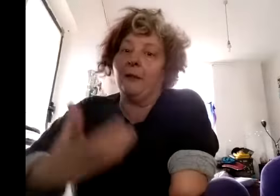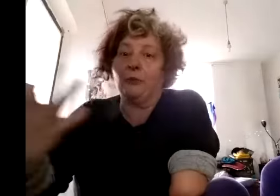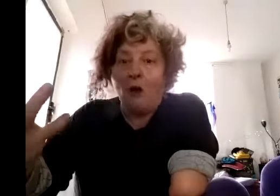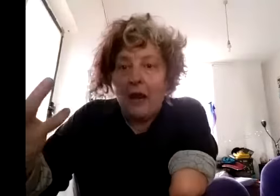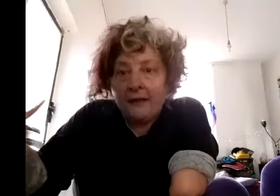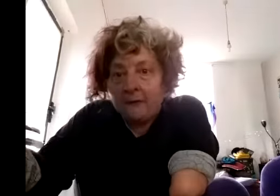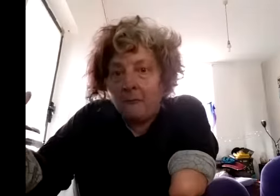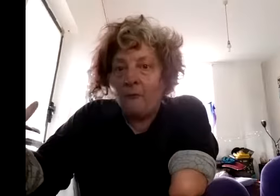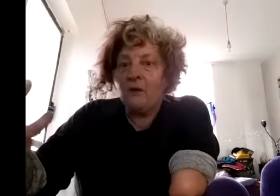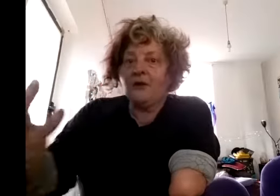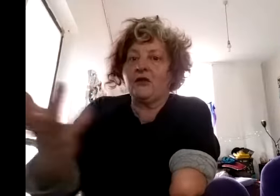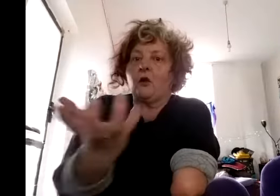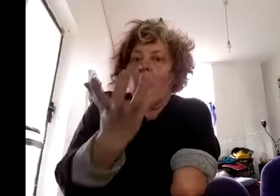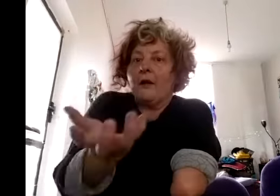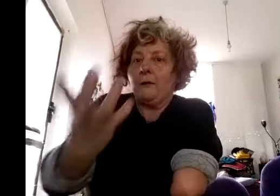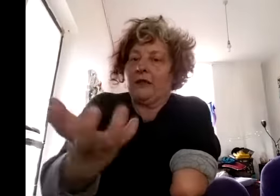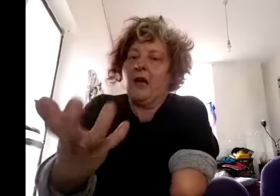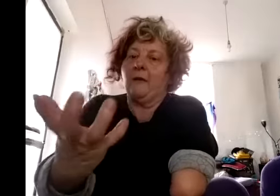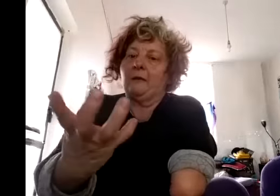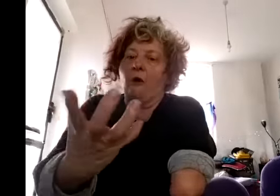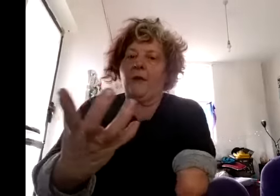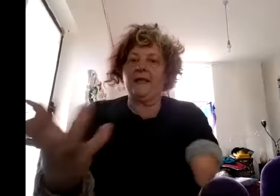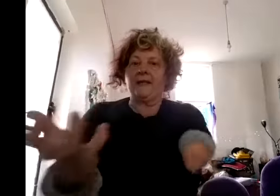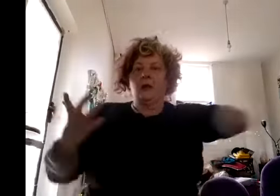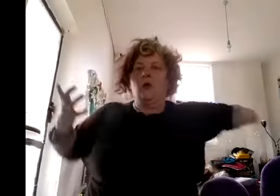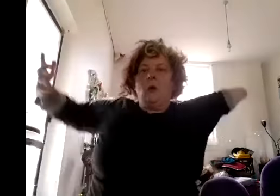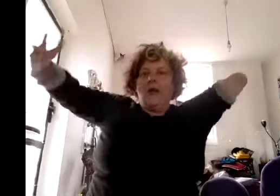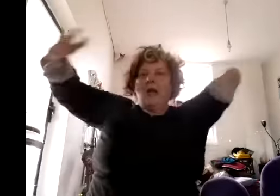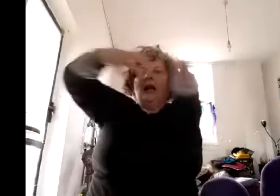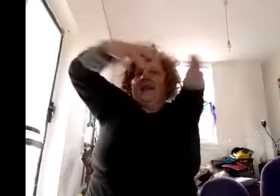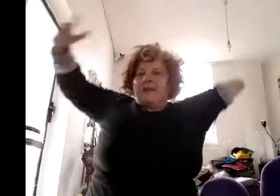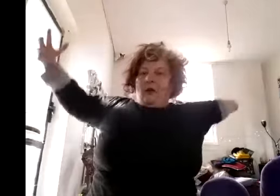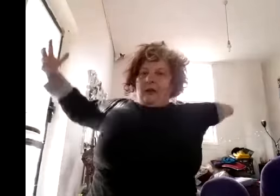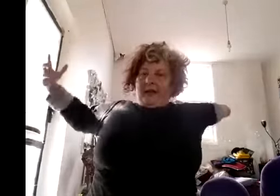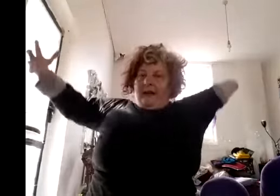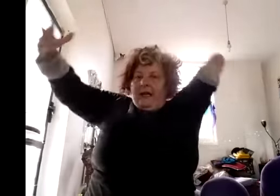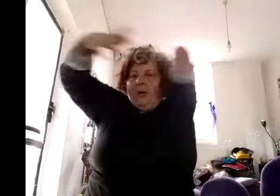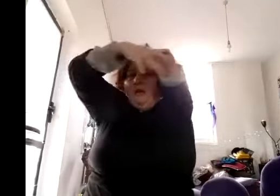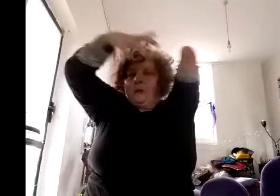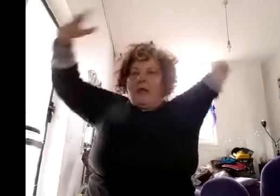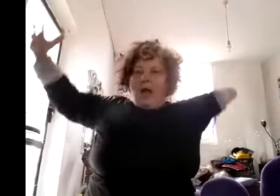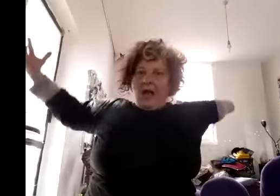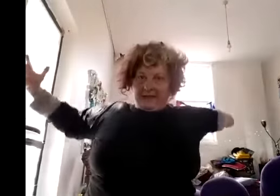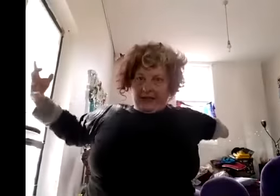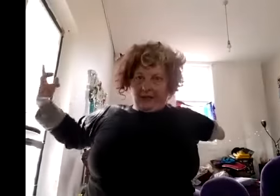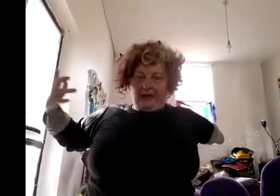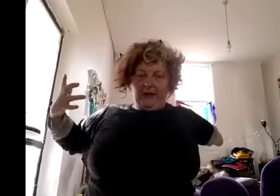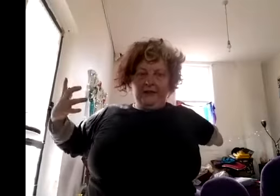pride yes so quite often we're coming from this we are this solidarity bunch we are together in this